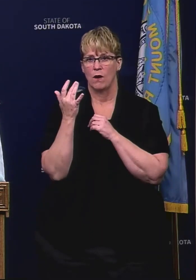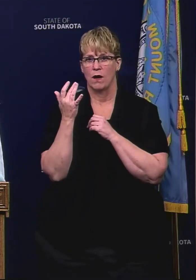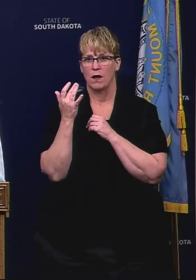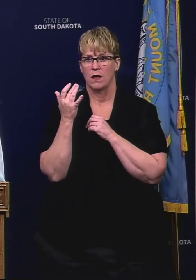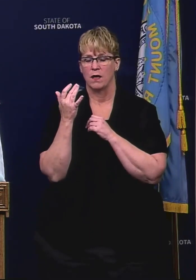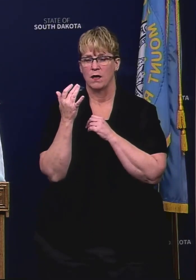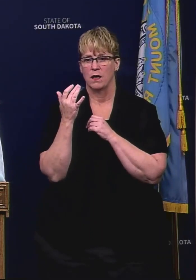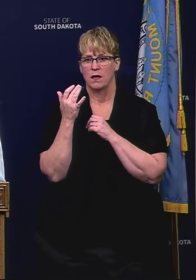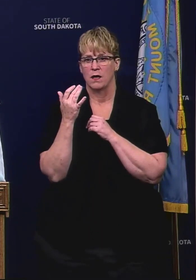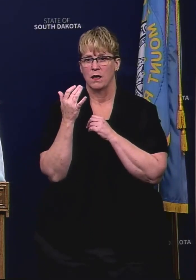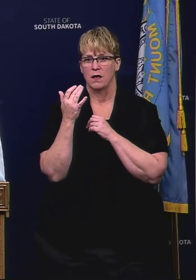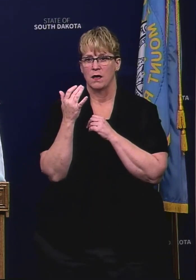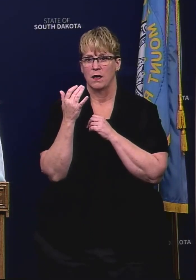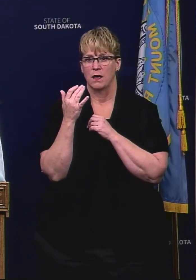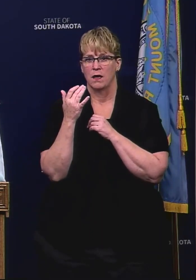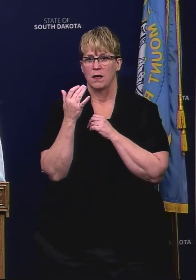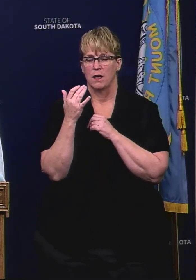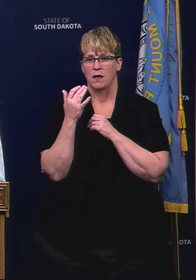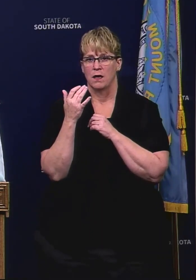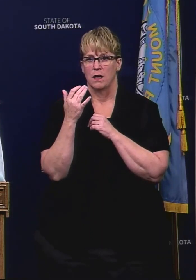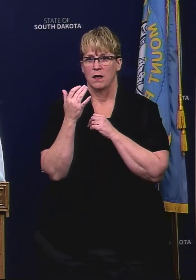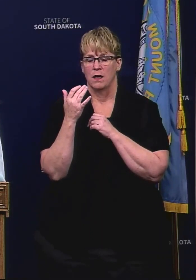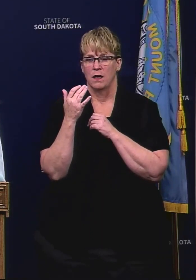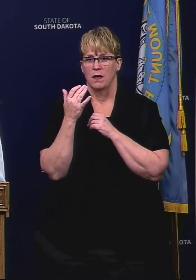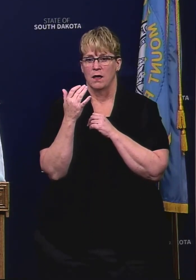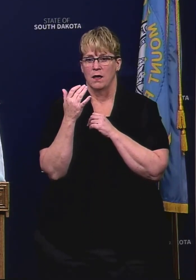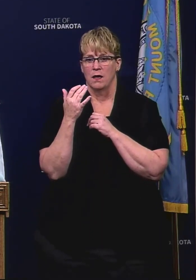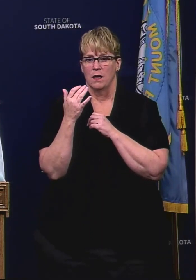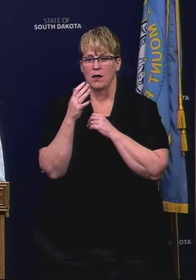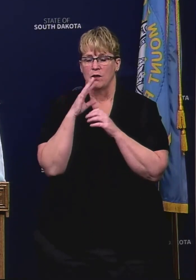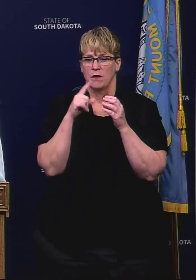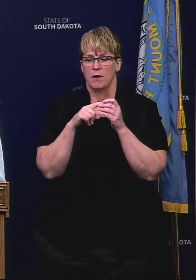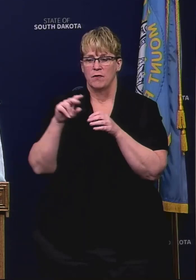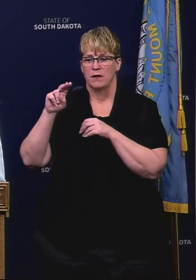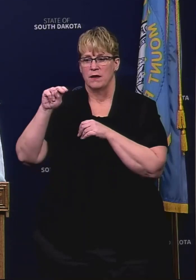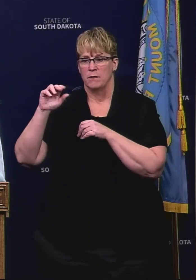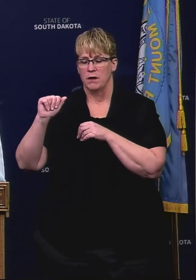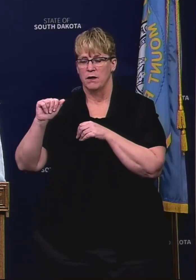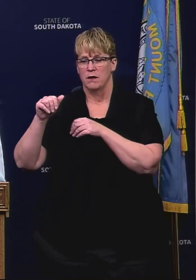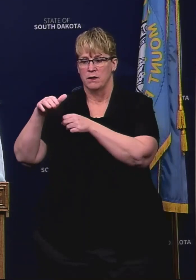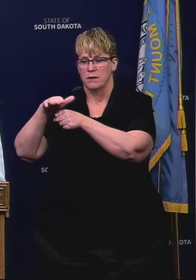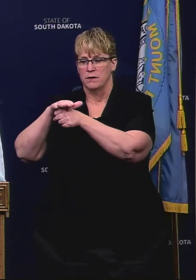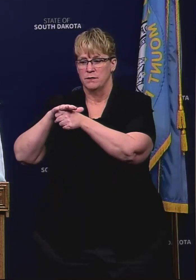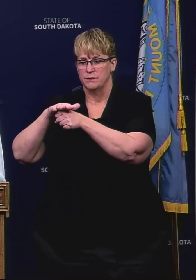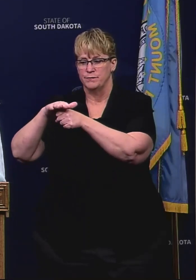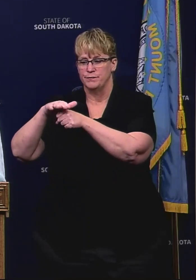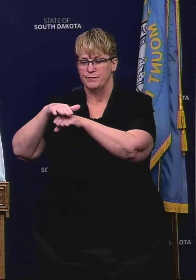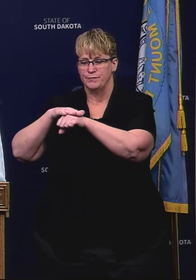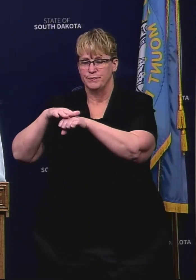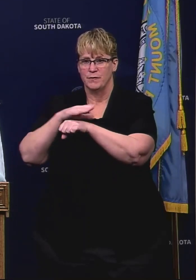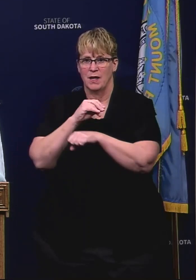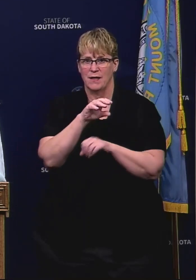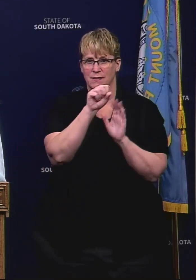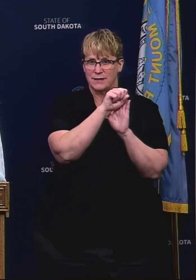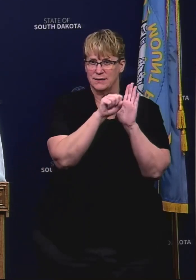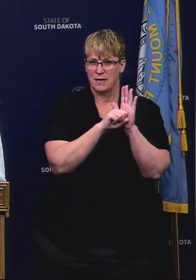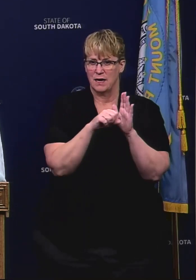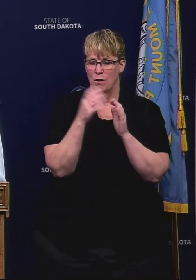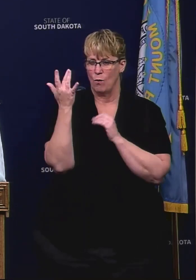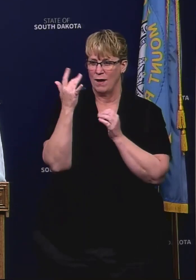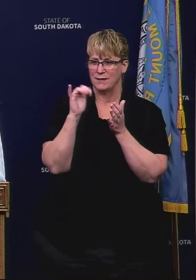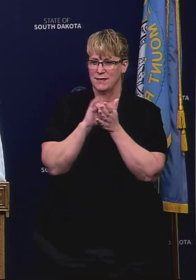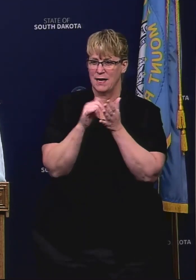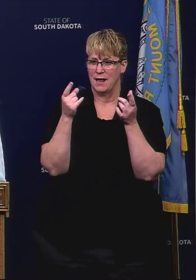back and forth between the state and the tribes is sort of playing out in public right now and what might the